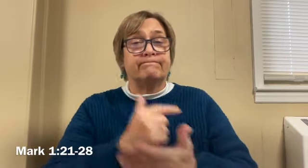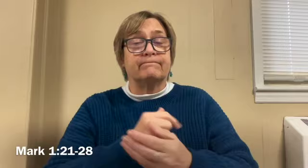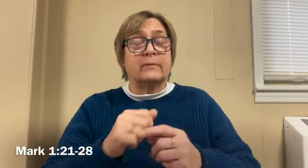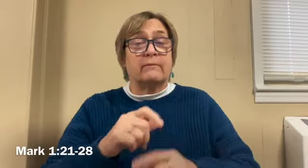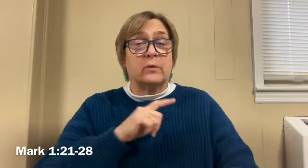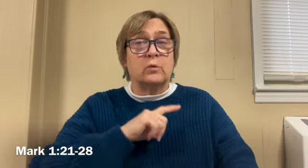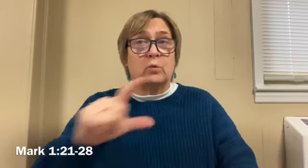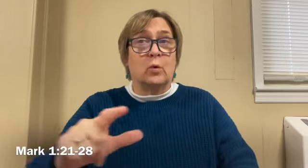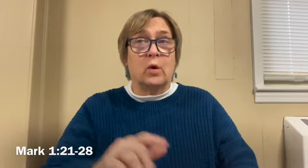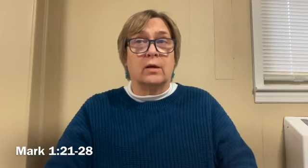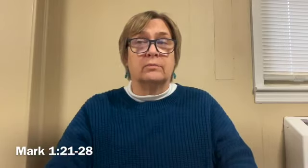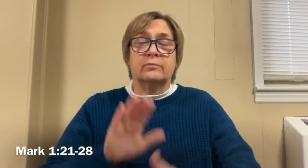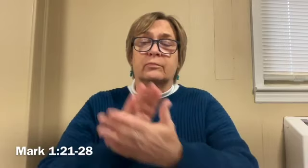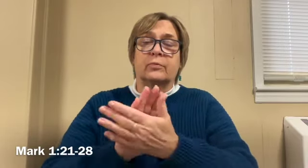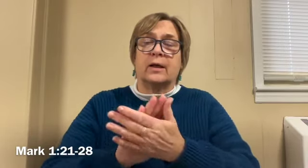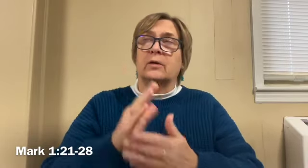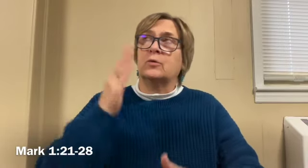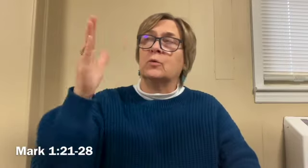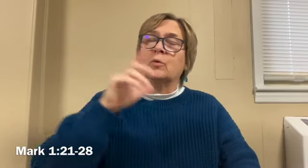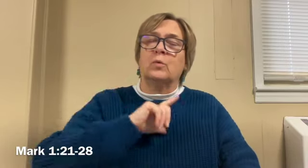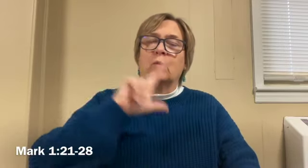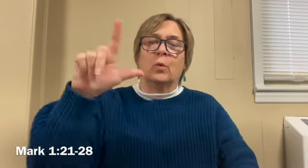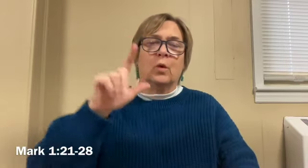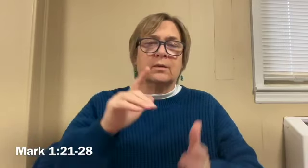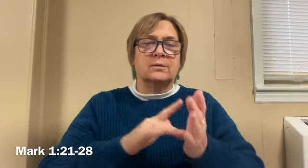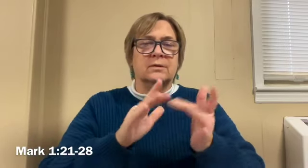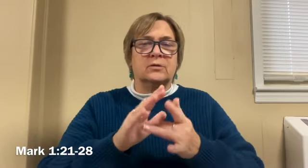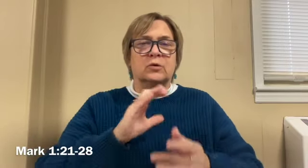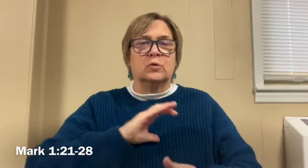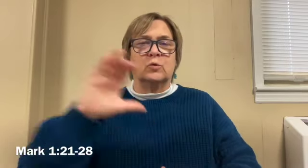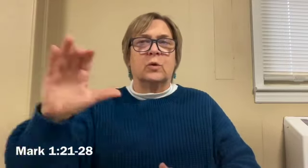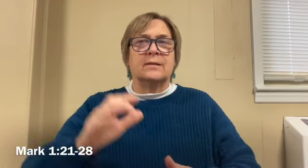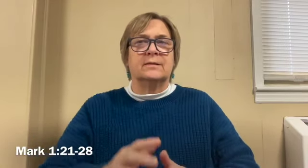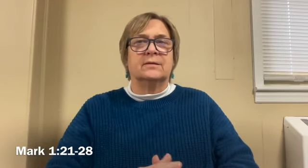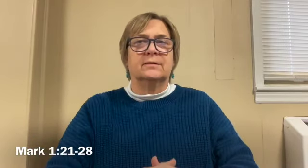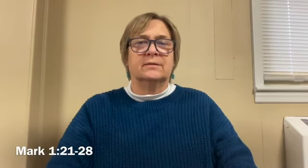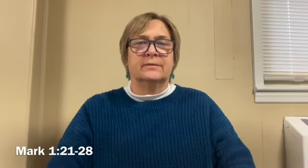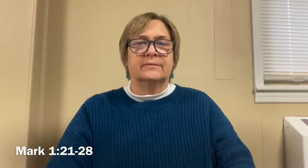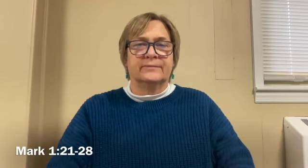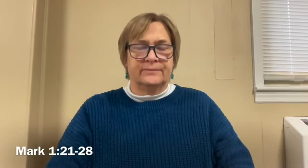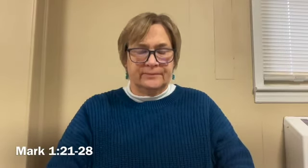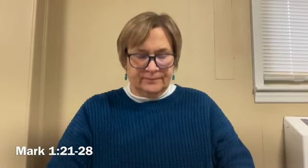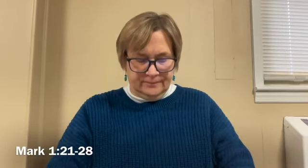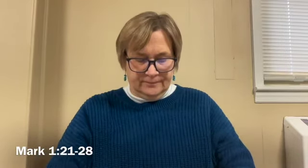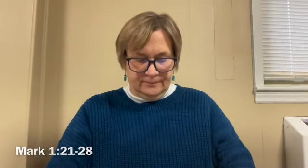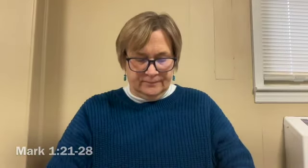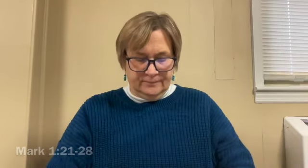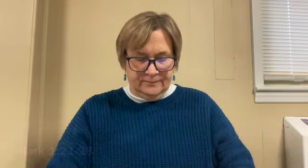the gospel of the lord praise to you lord jesus christ his him reason right here him him